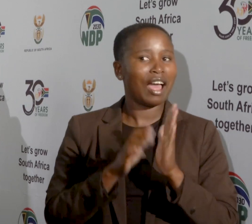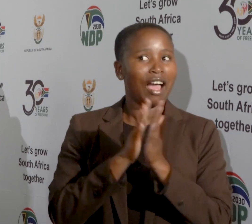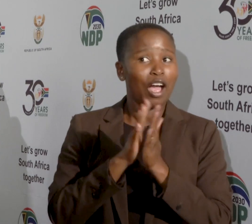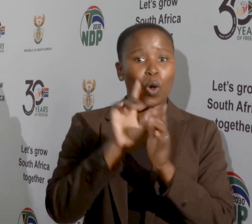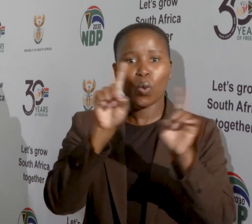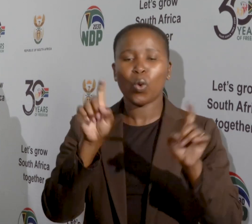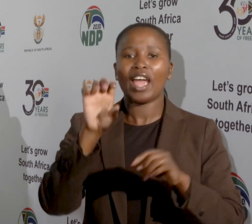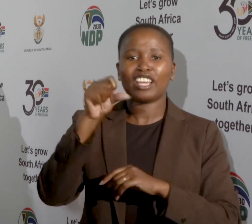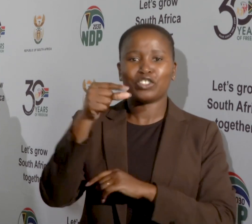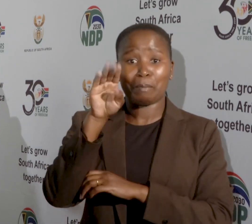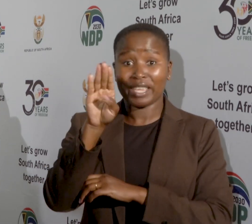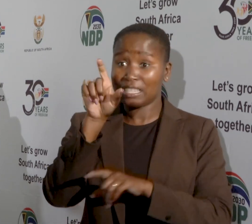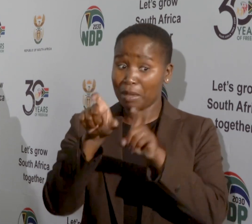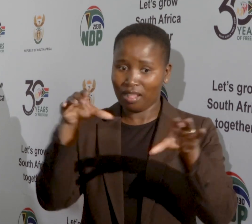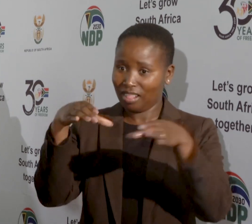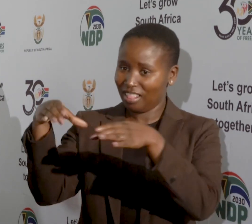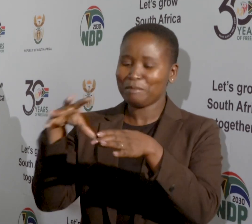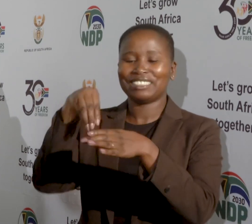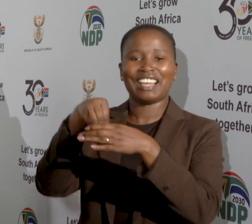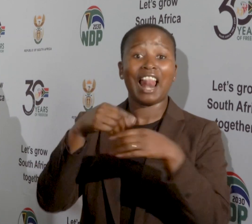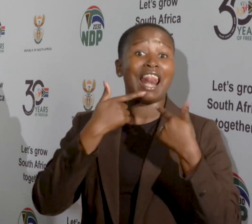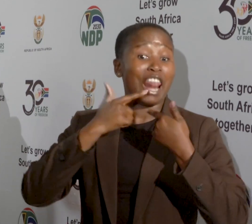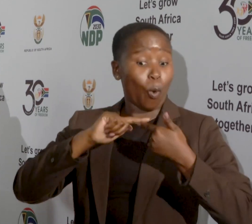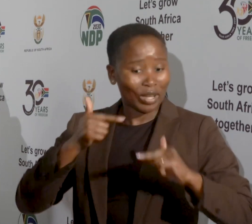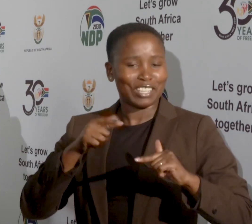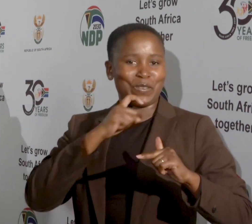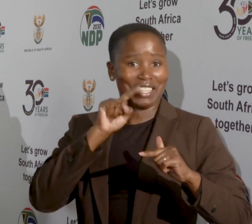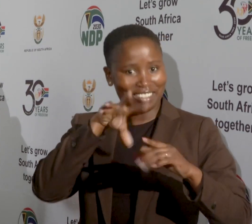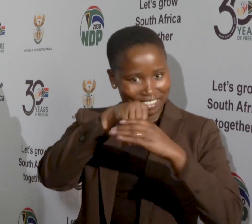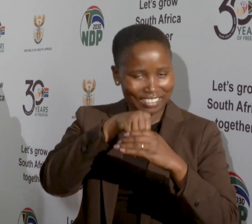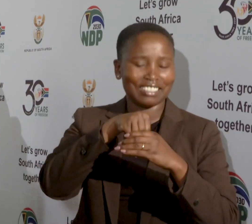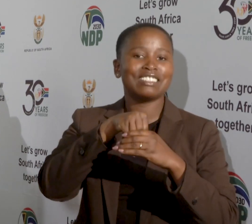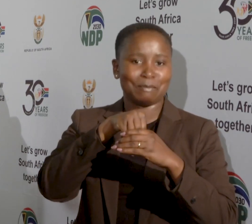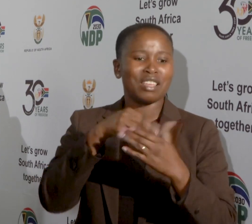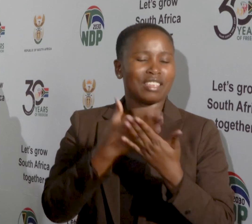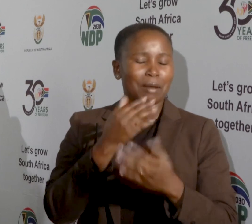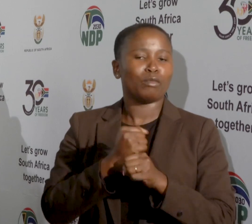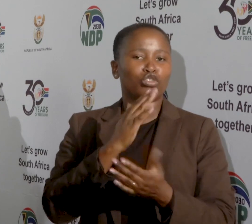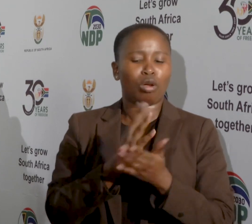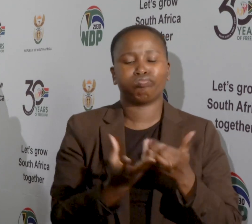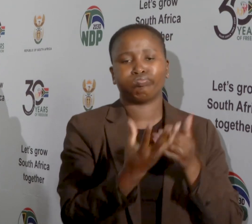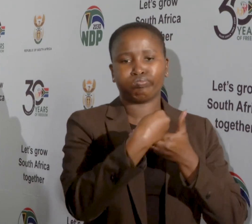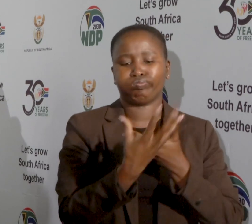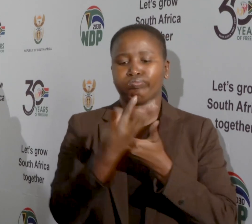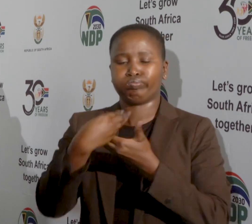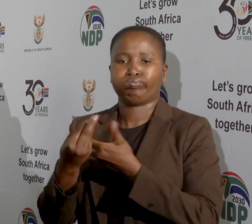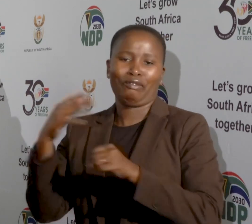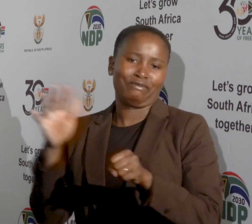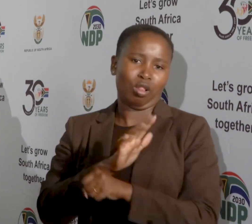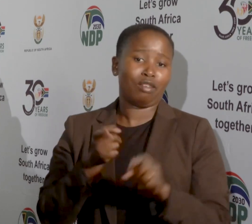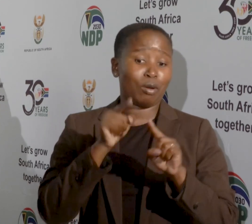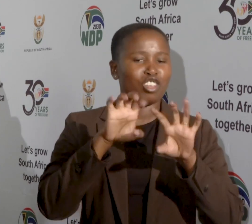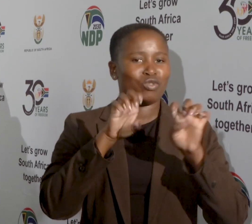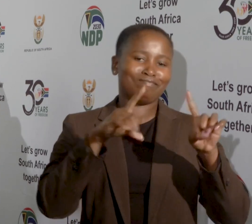bodies to consider the linguistic needs of the broader community to ensure inclusivity in education and